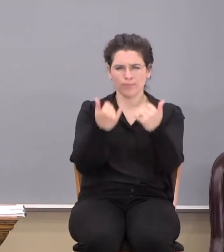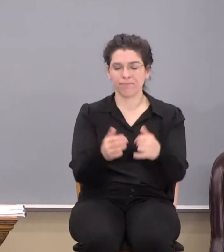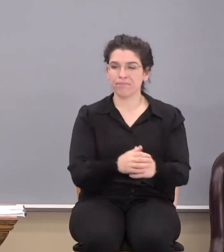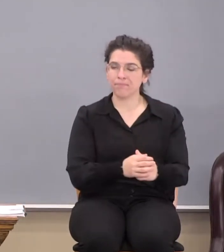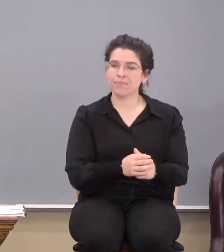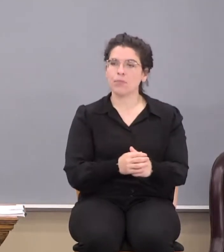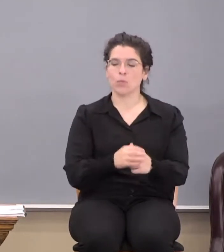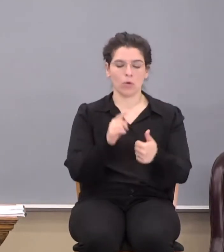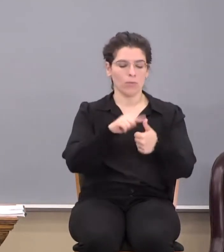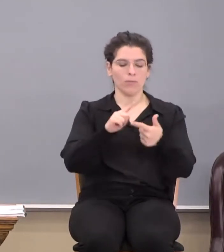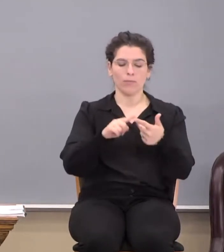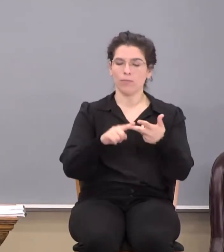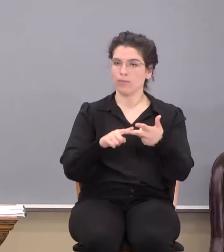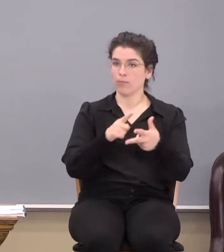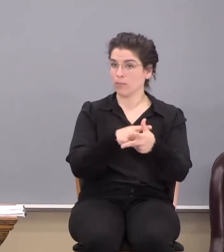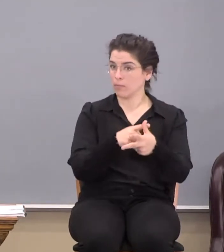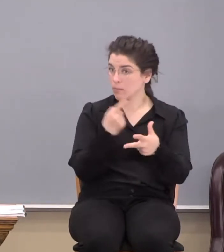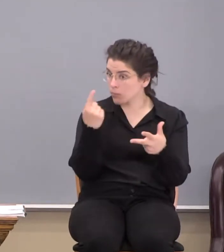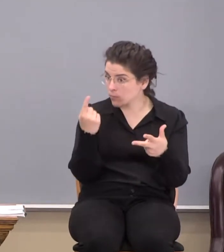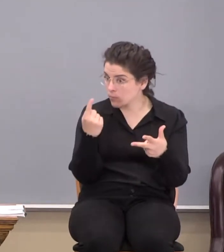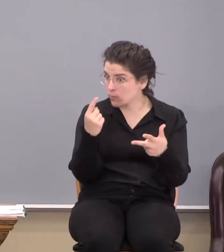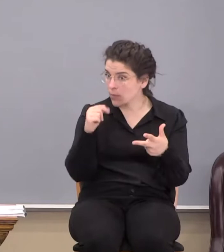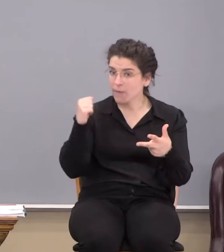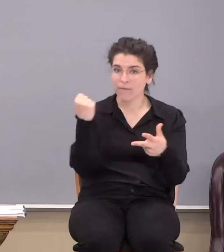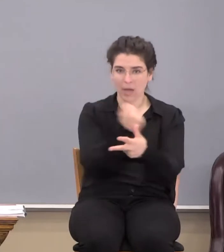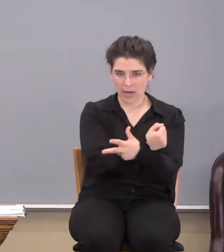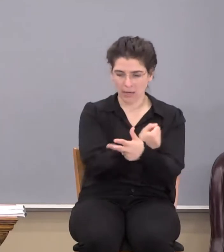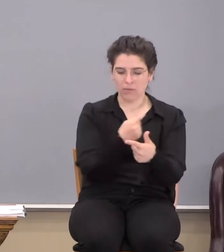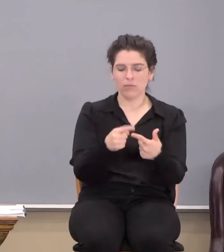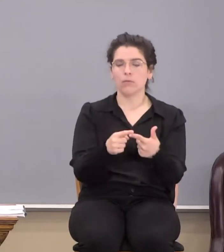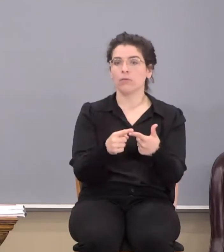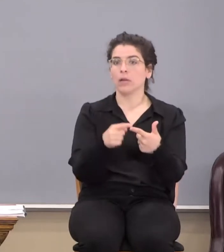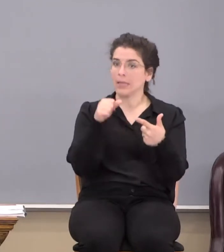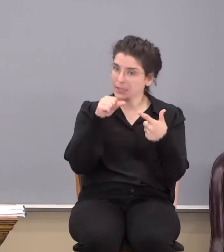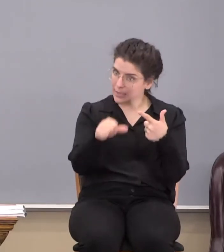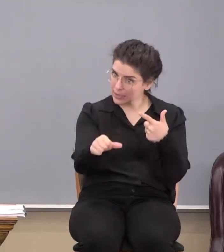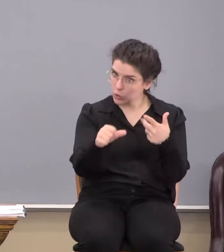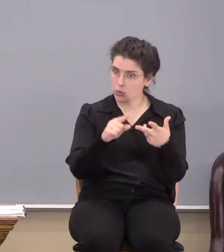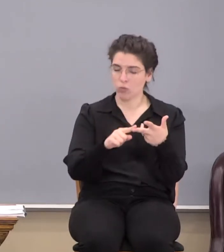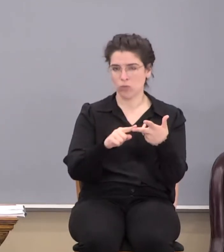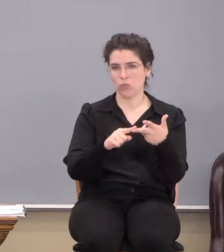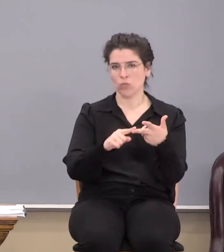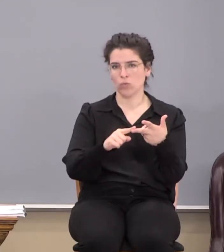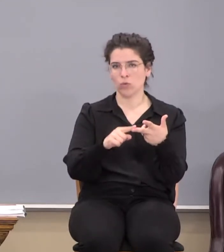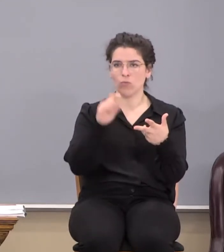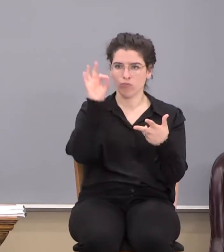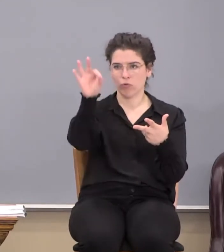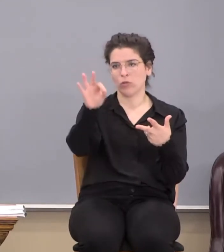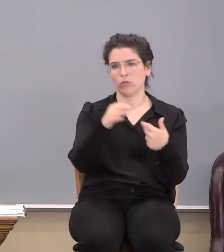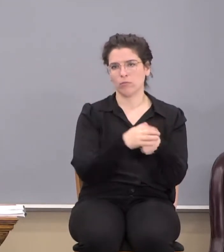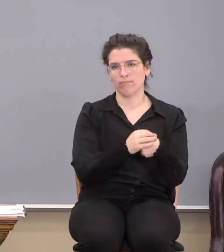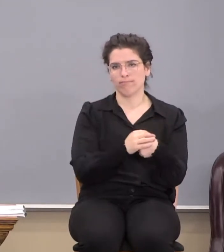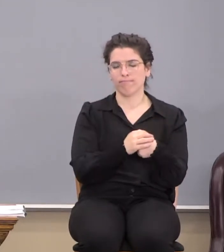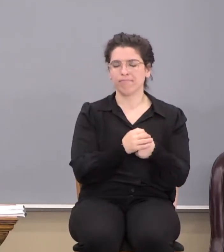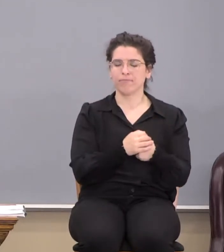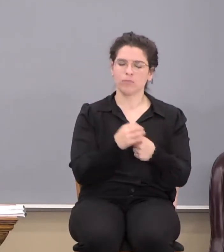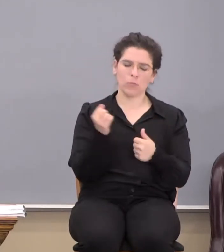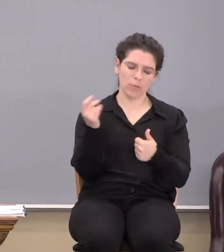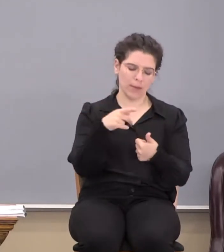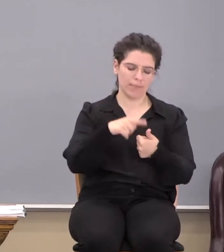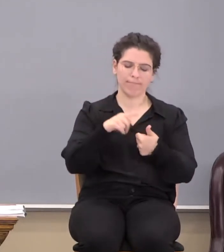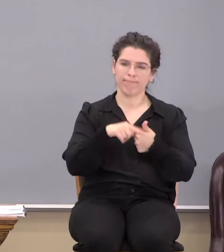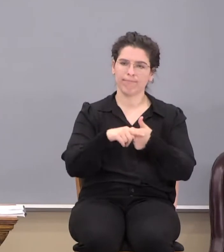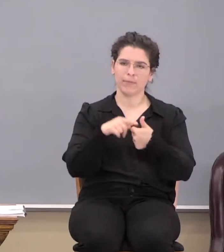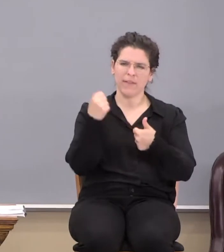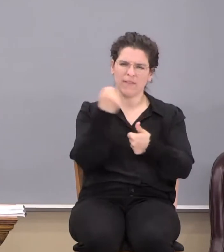So those three words, first word was what? Second word was what? And the third was what? Now think, go back to that first one